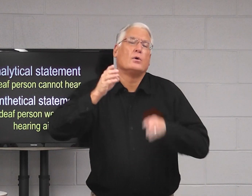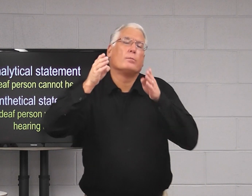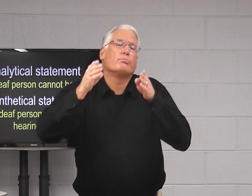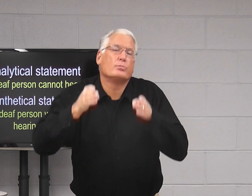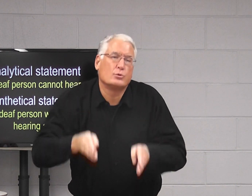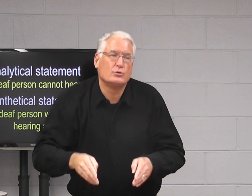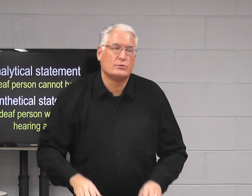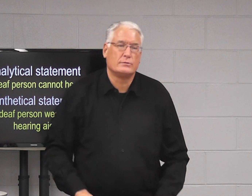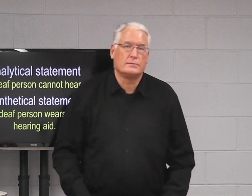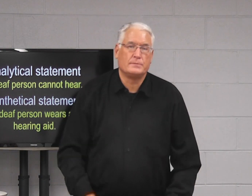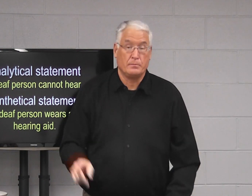person.